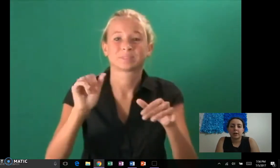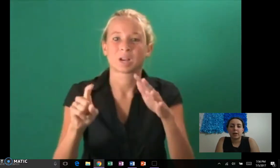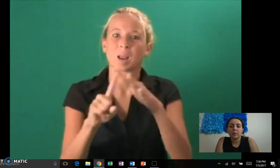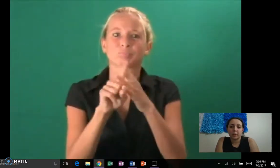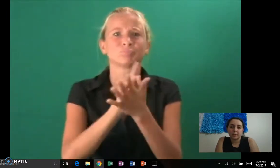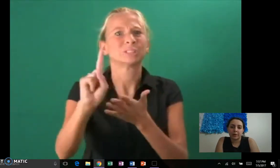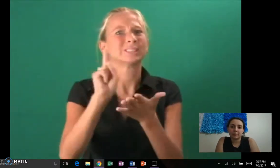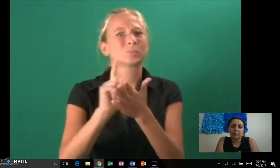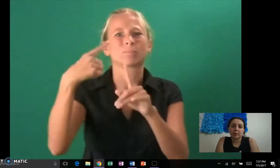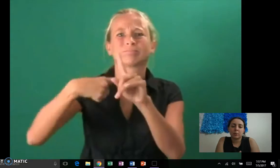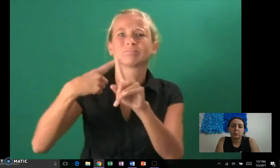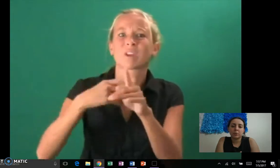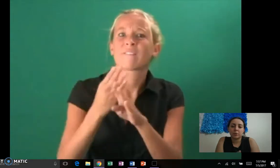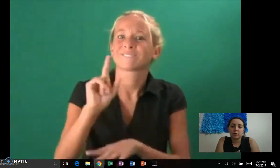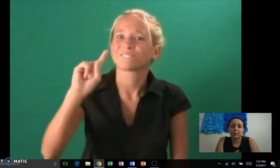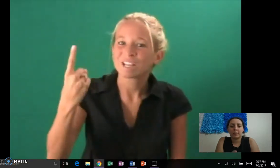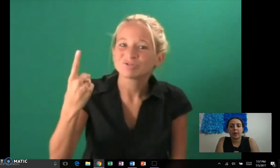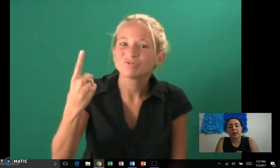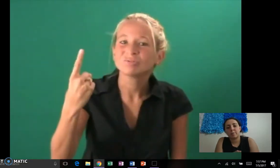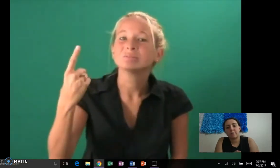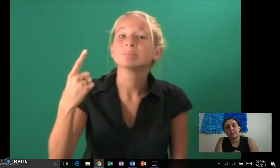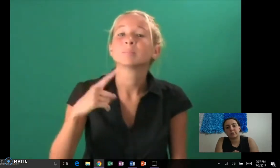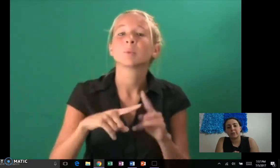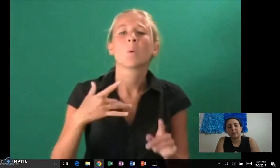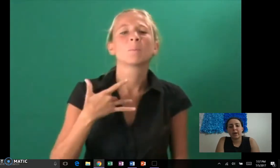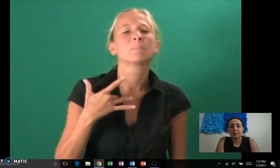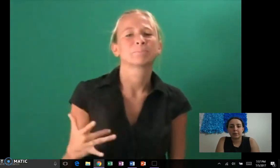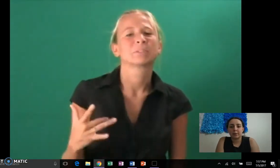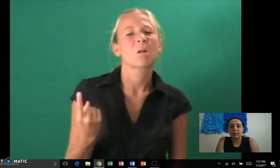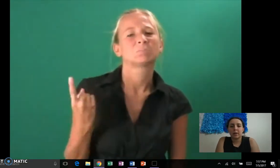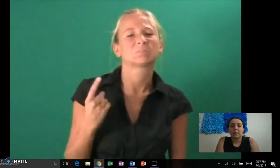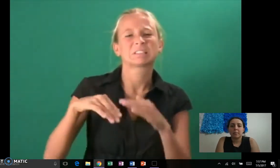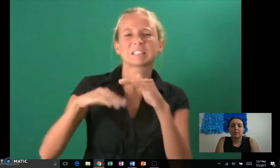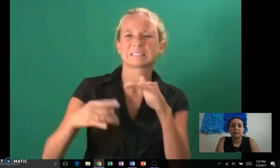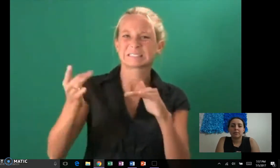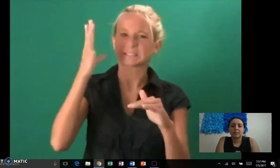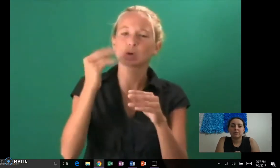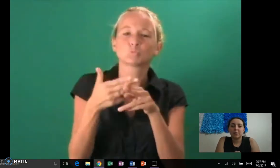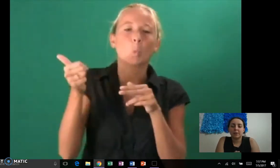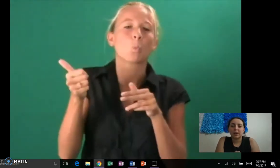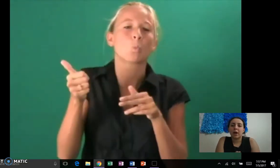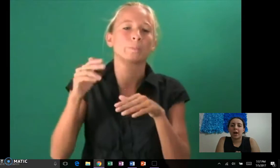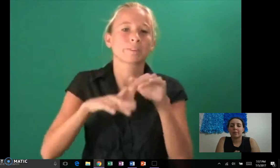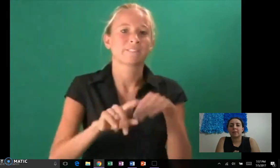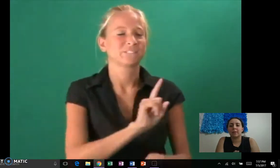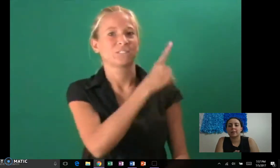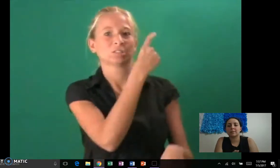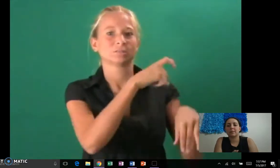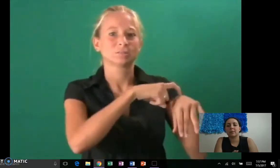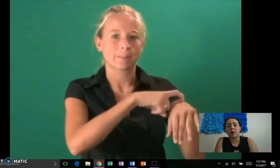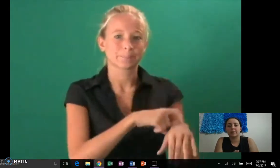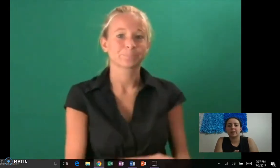And other outbreaks will show up months or weeks after, but typically happen